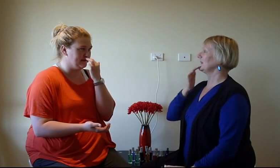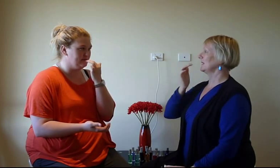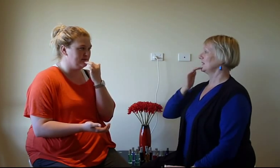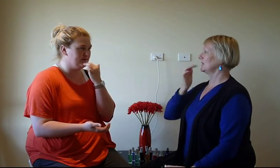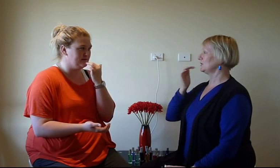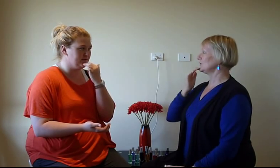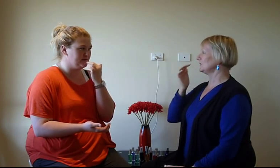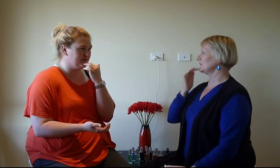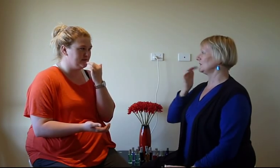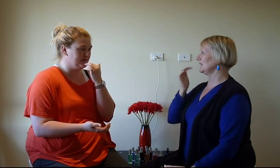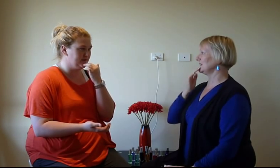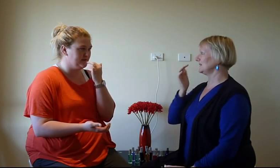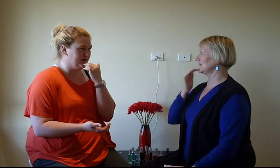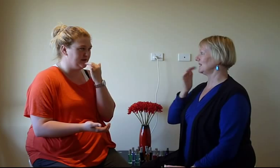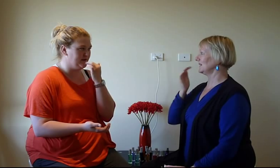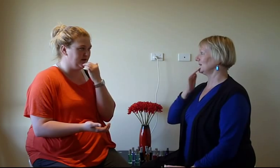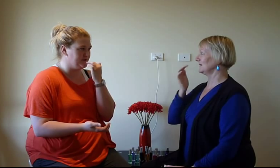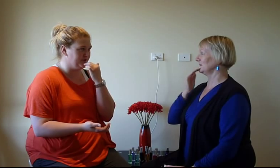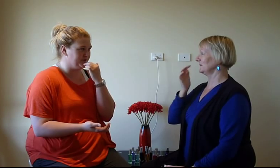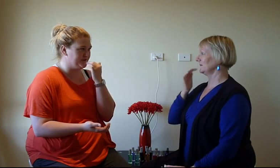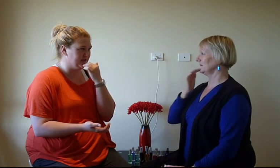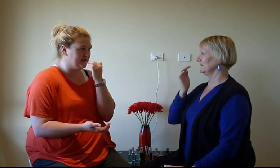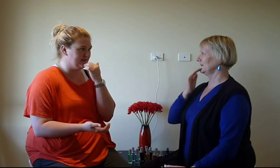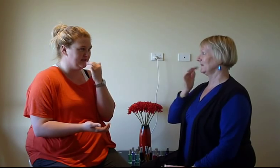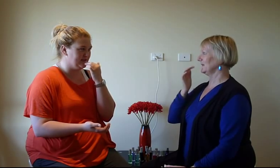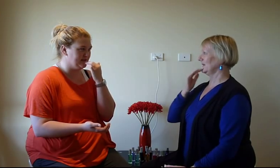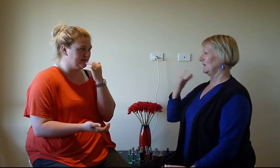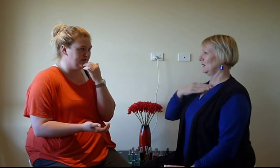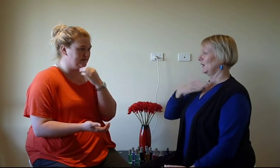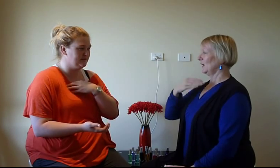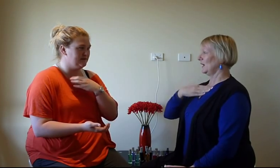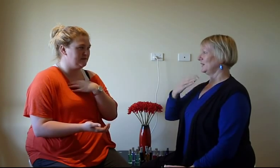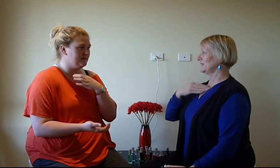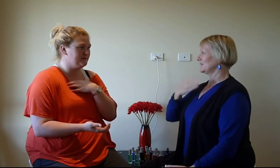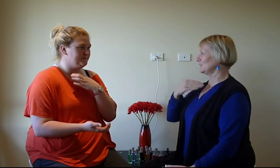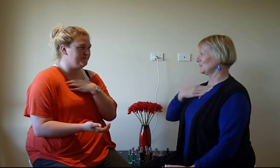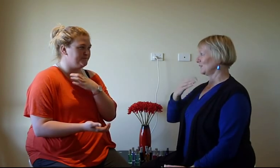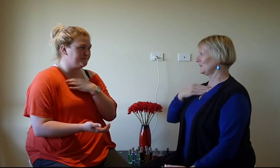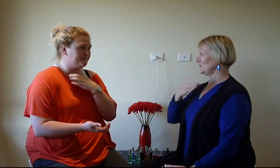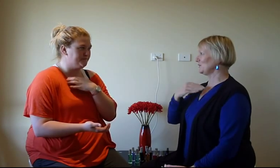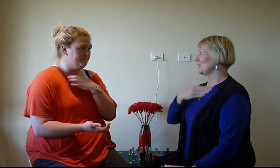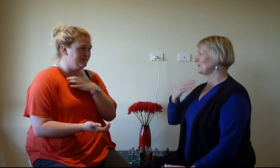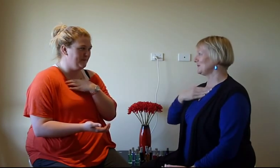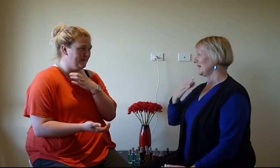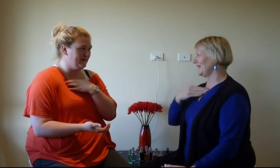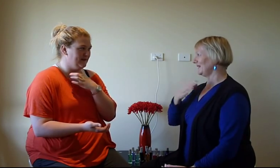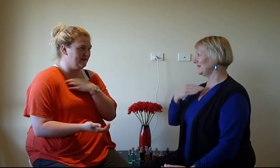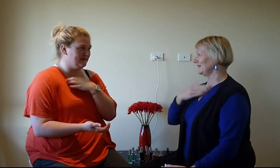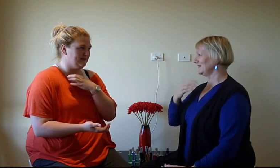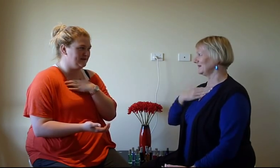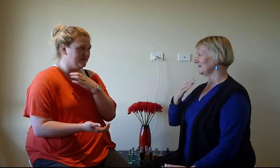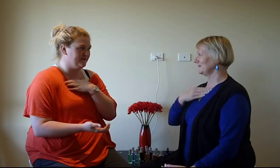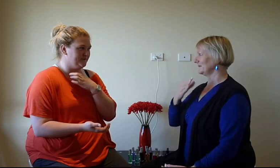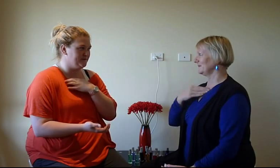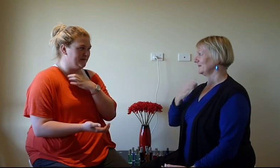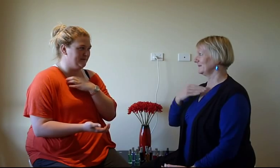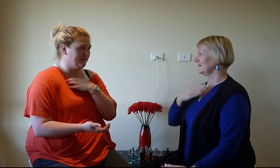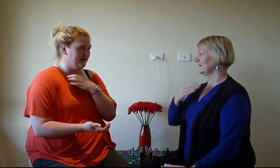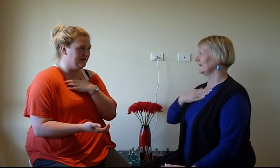I choose to release this anger. It doesn't deserve to be trapped in my hand.